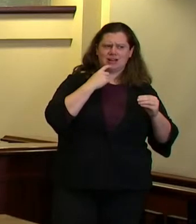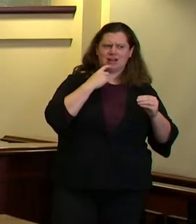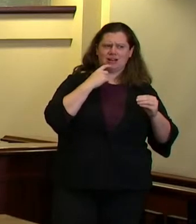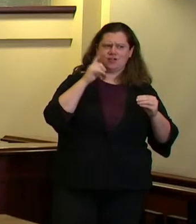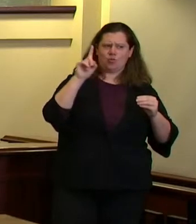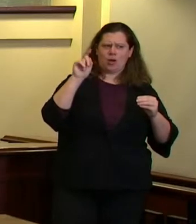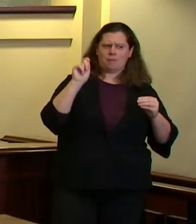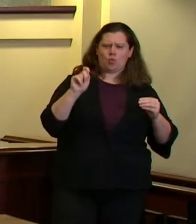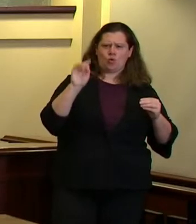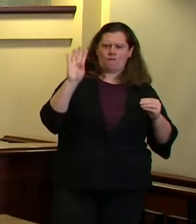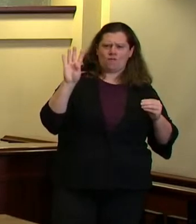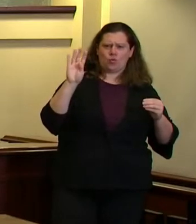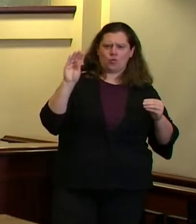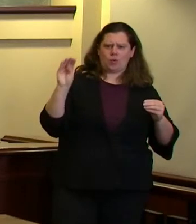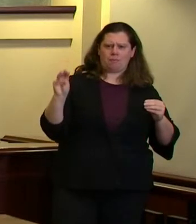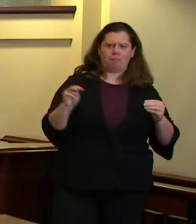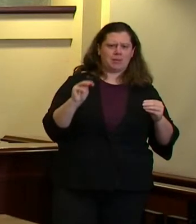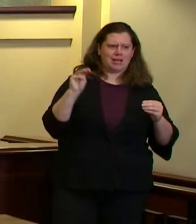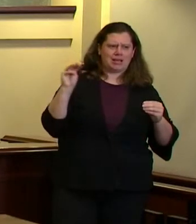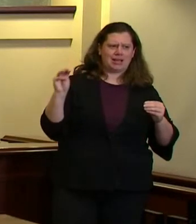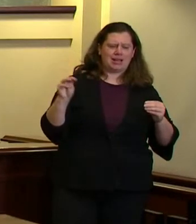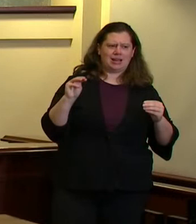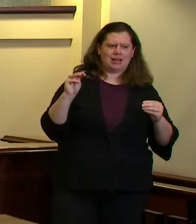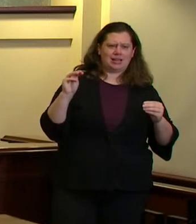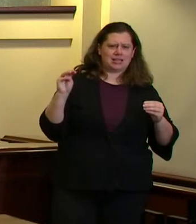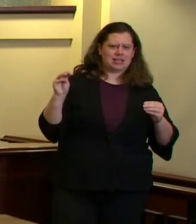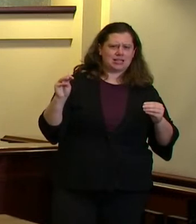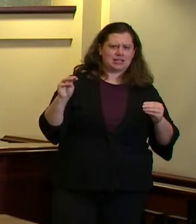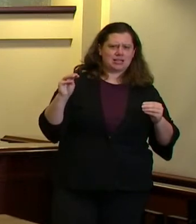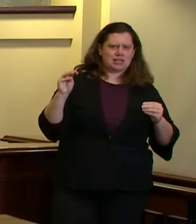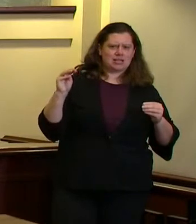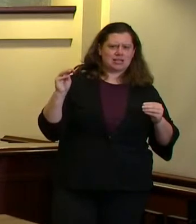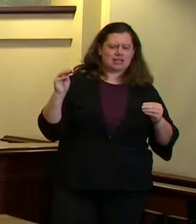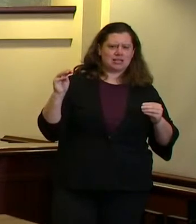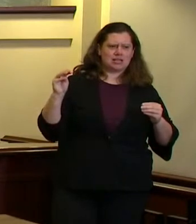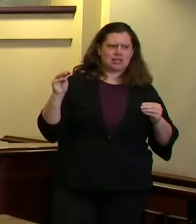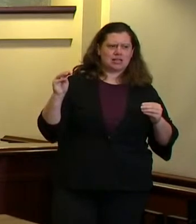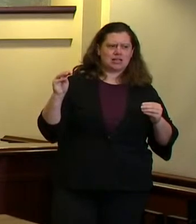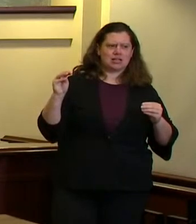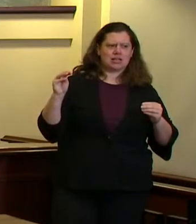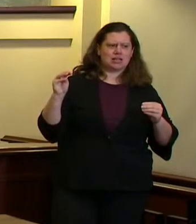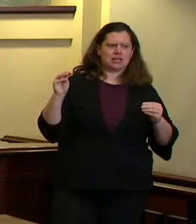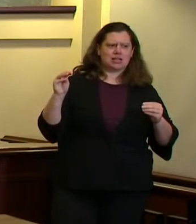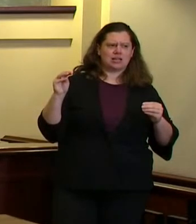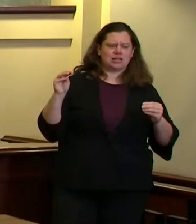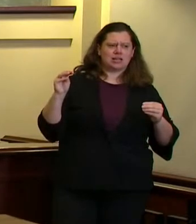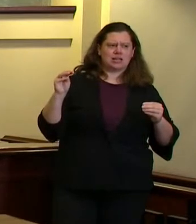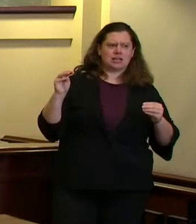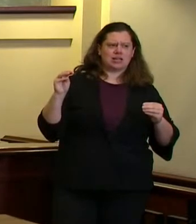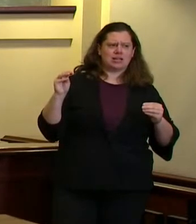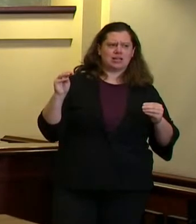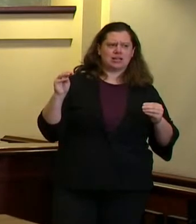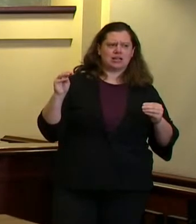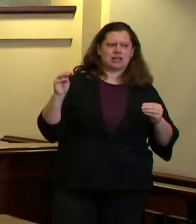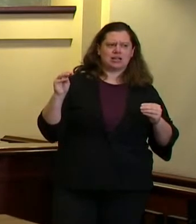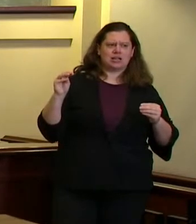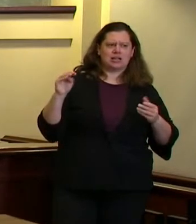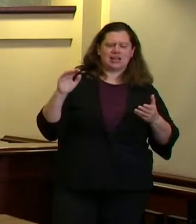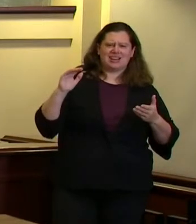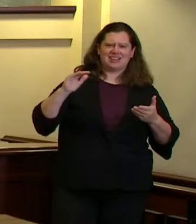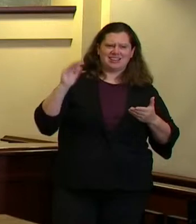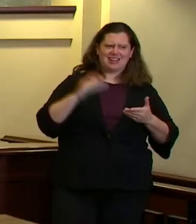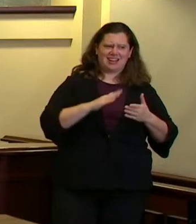dollars is going to be dedicated to helping people that might be shorter of that than the city that